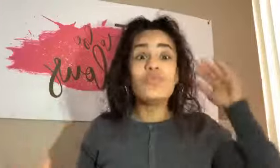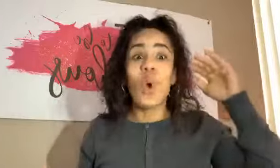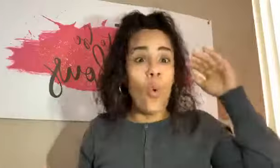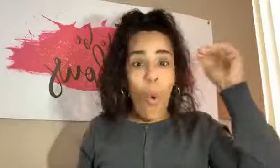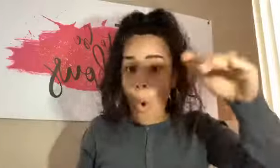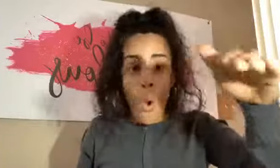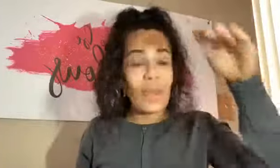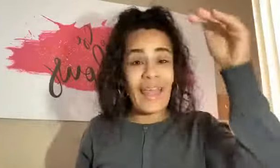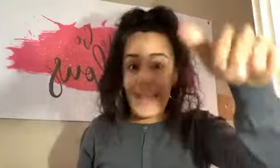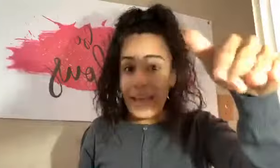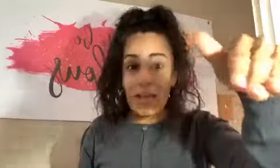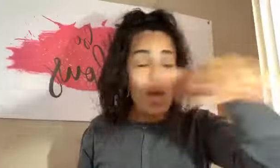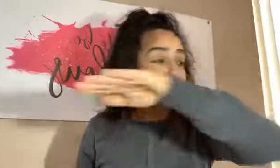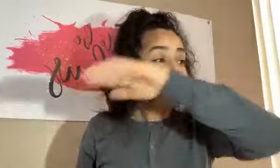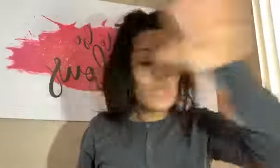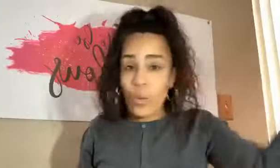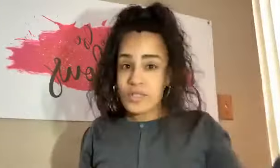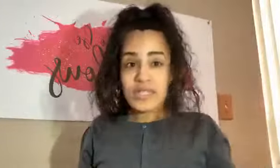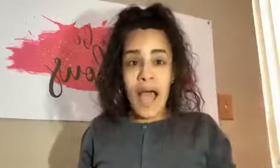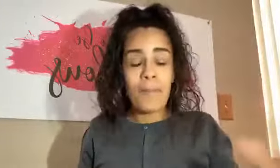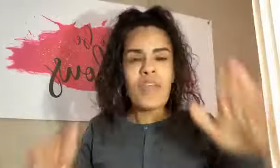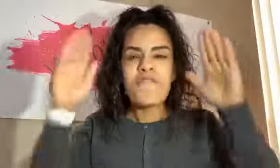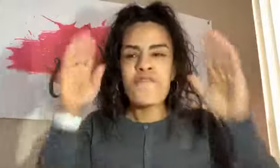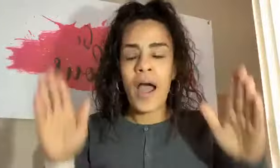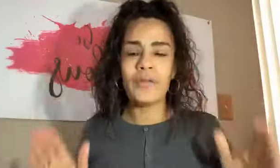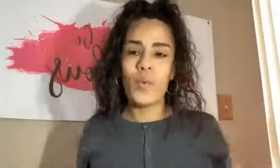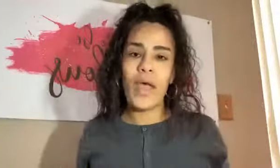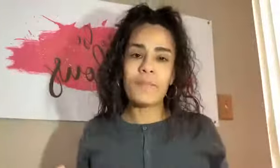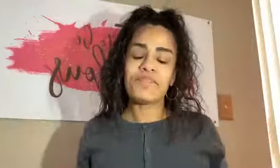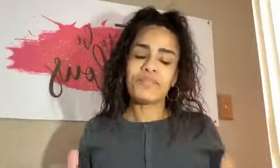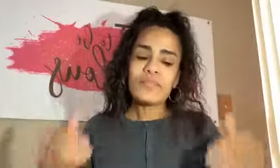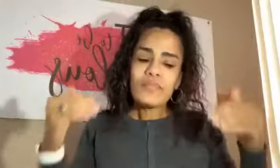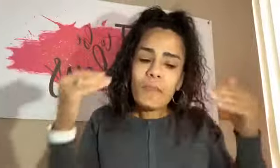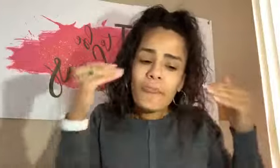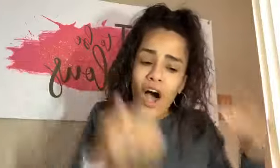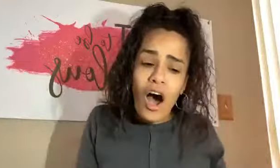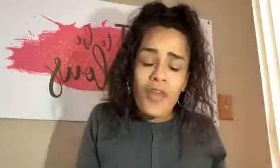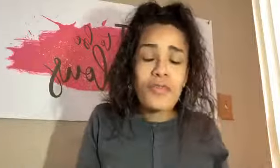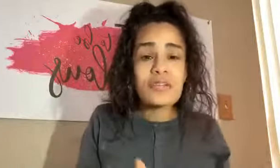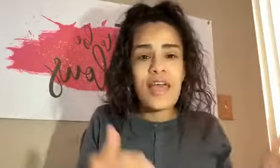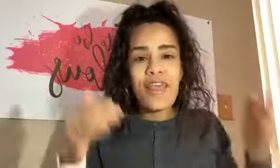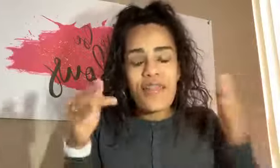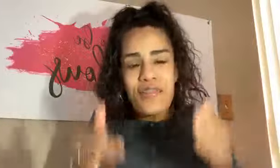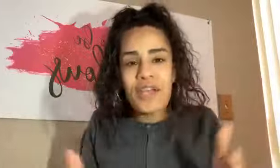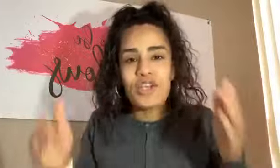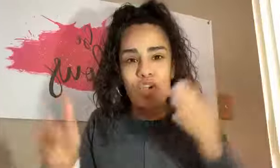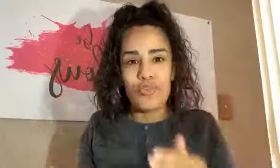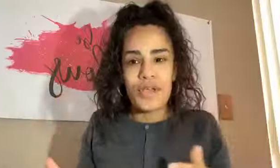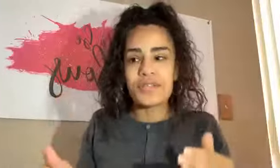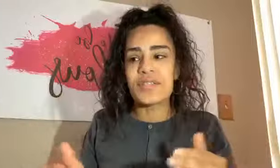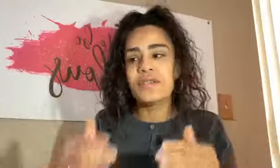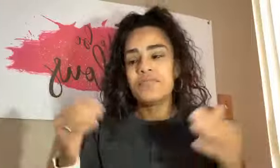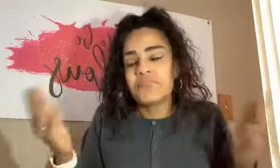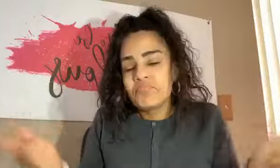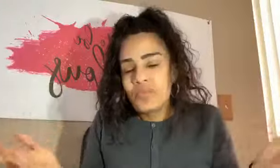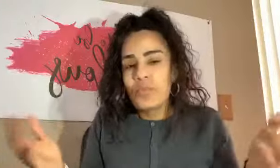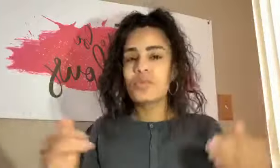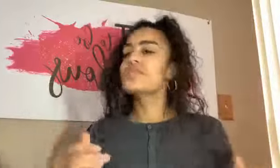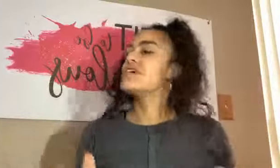you go all in, don't stop, find a way. Others that think you're crazy will say